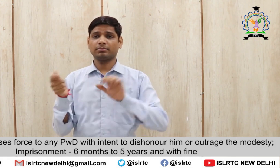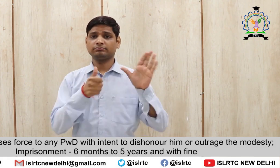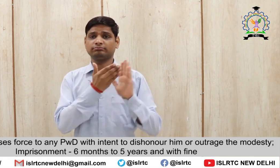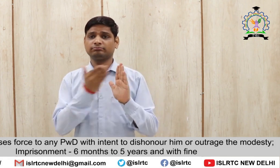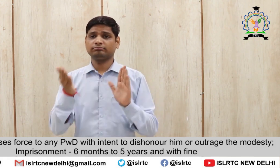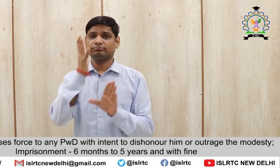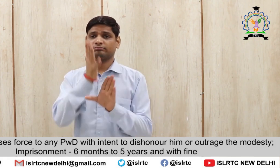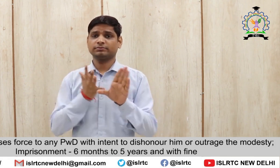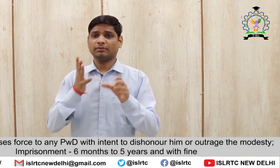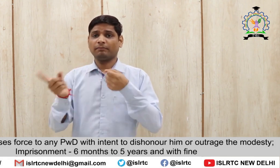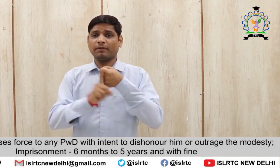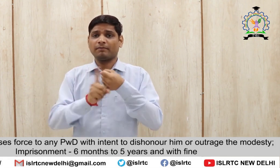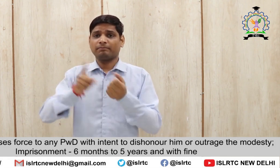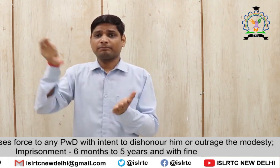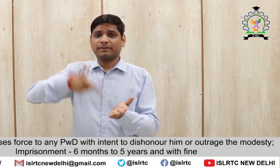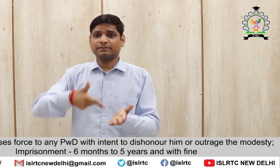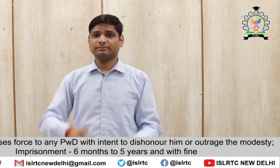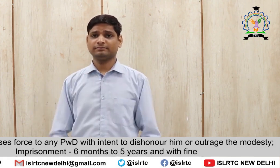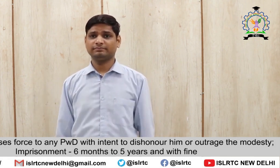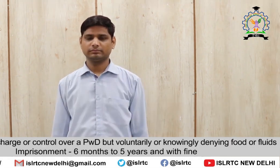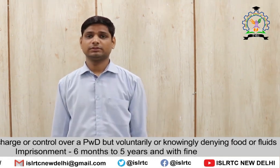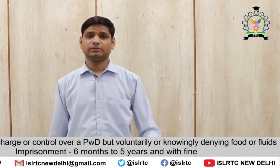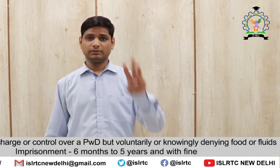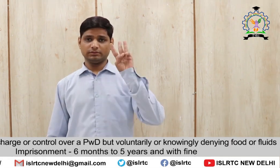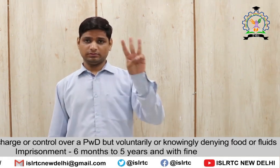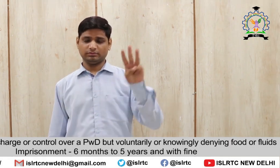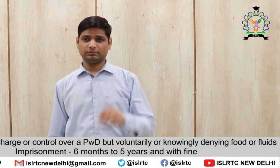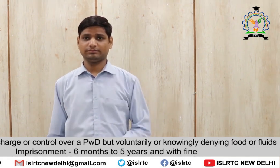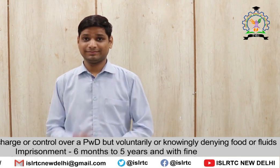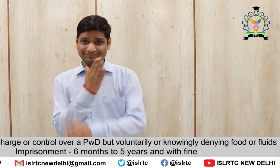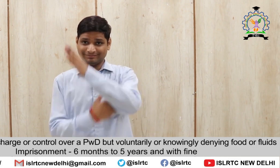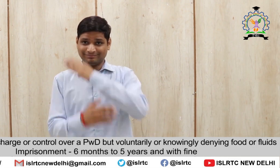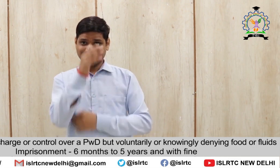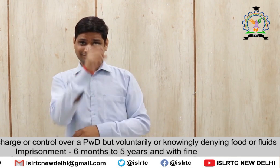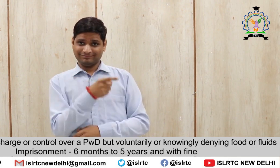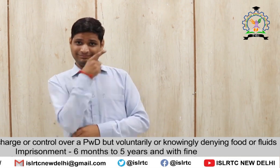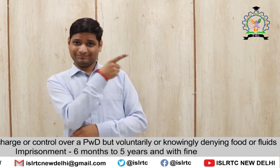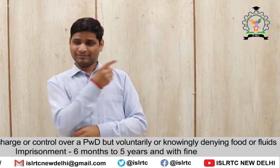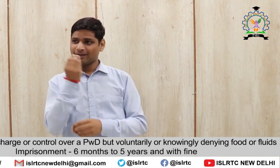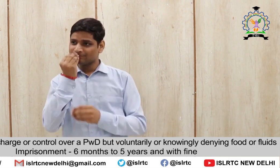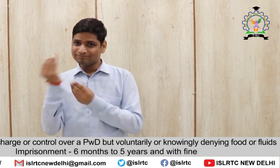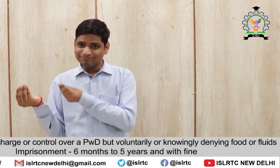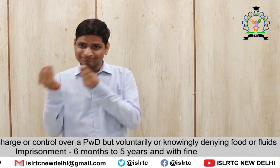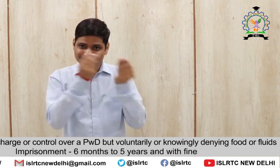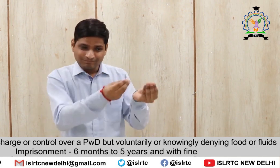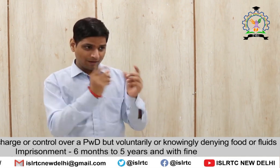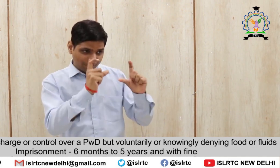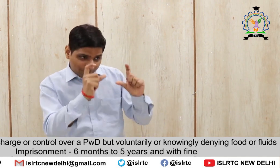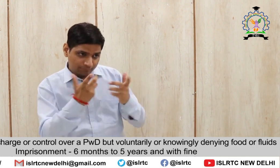Imprisonment, 6 months to 5 years and with fine C. Having actual charge or control over a PWD but